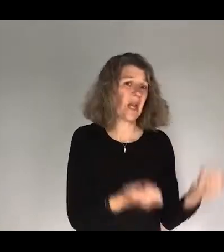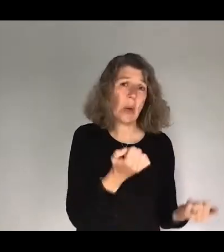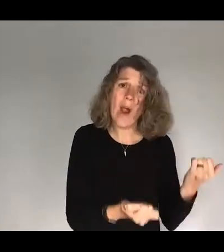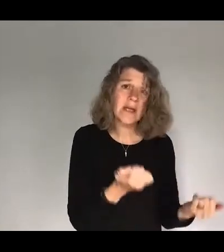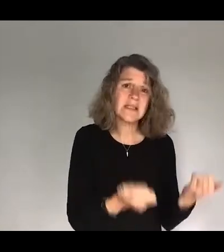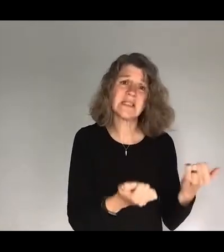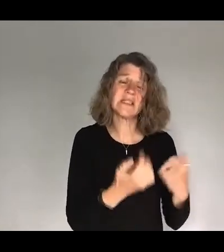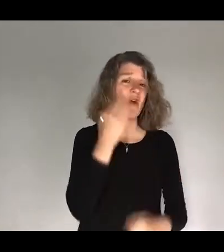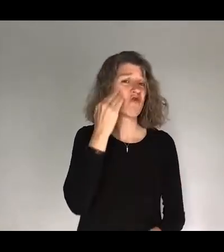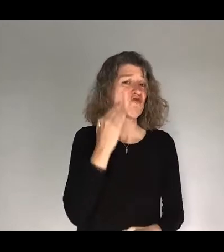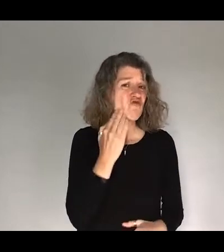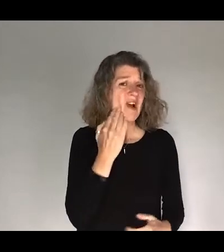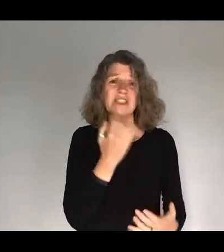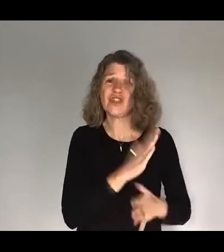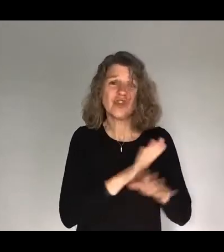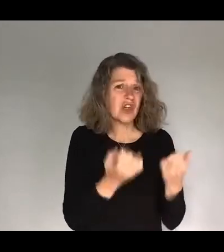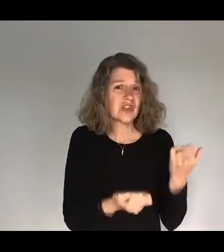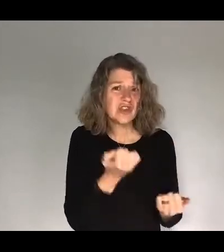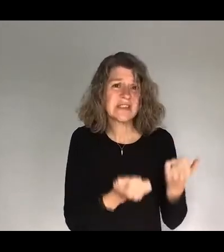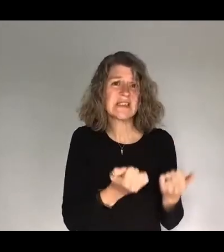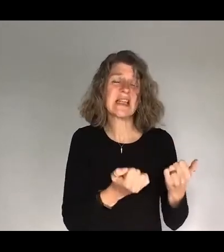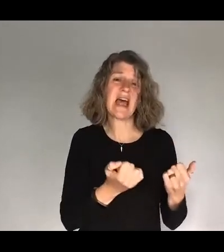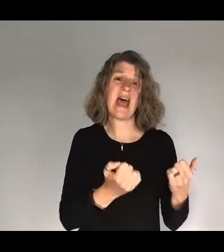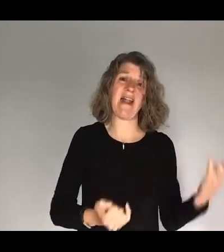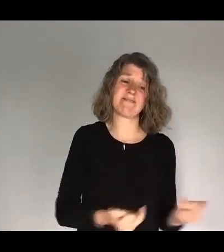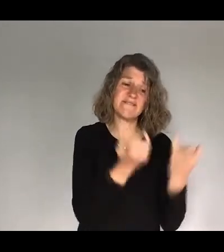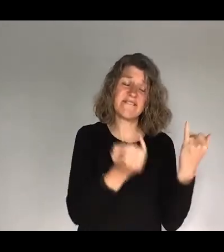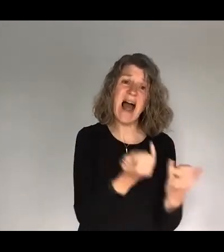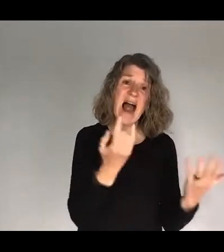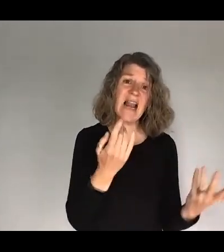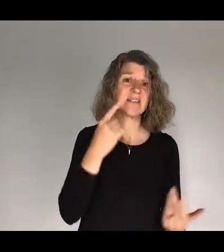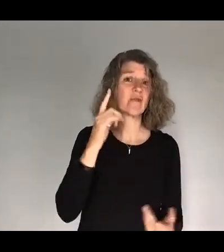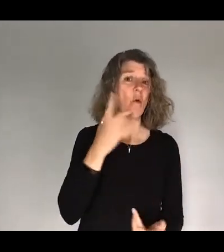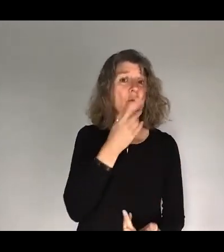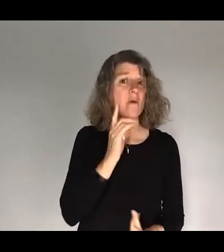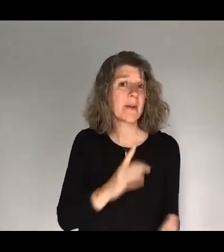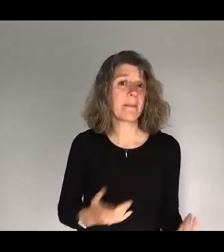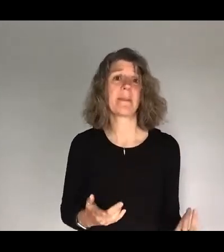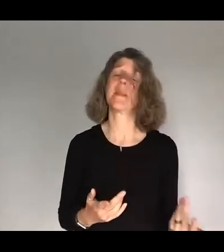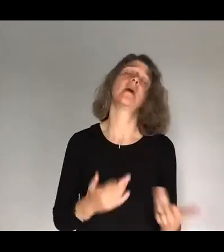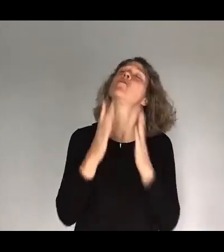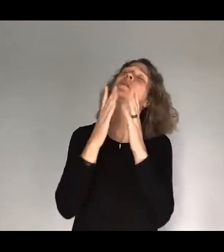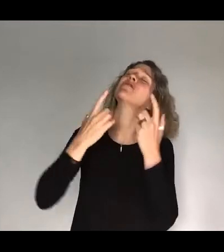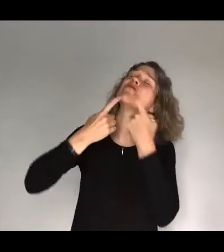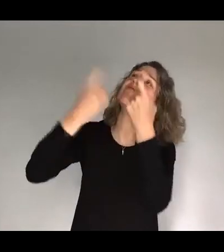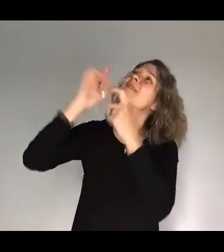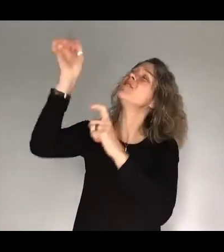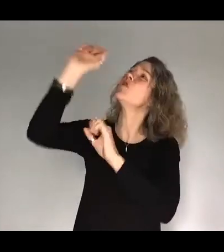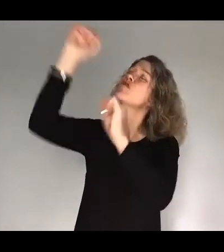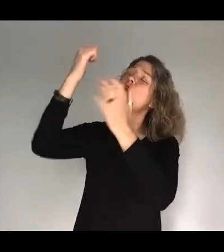injustice, and gender violence. Lord, we pray and cry out for your help, that you would cease this